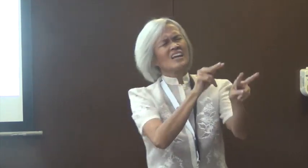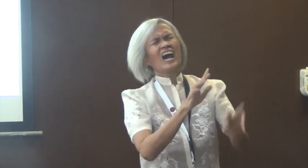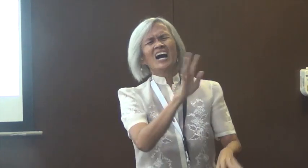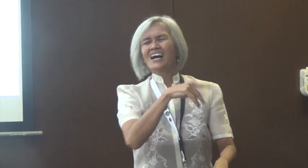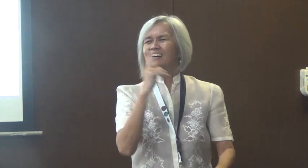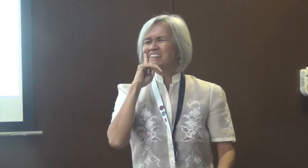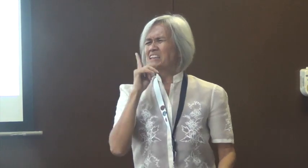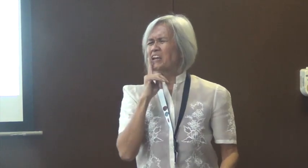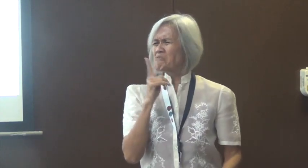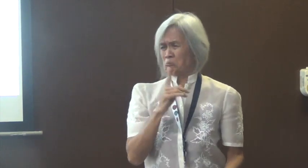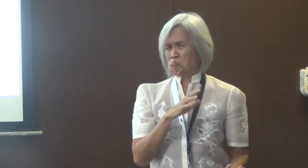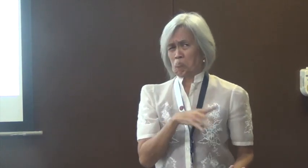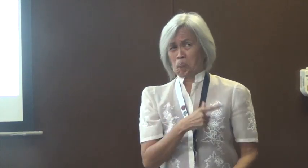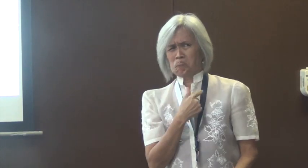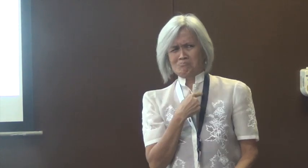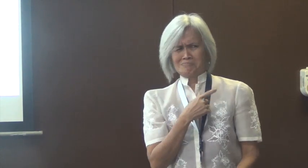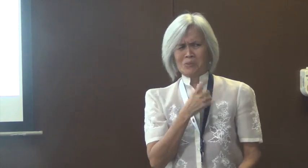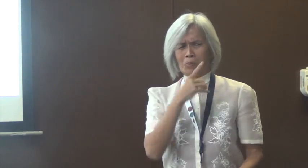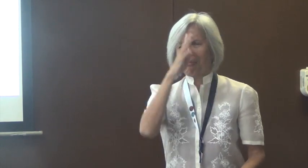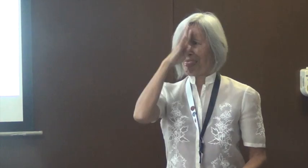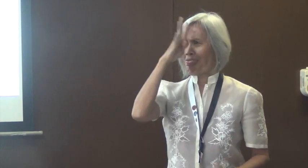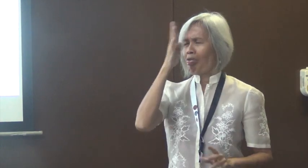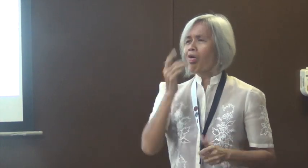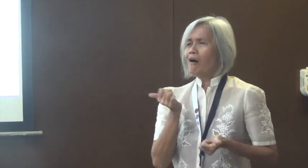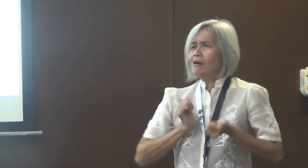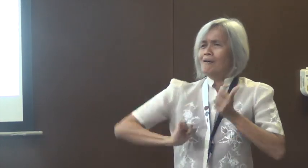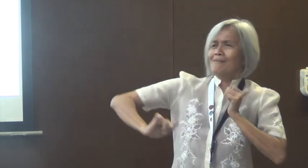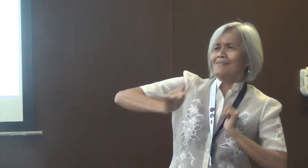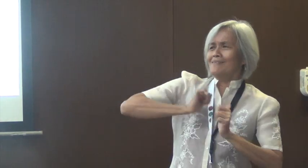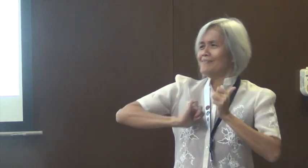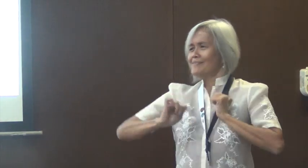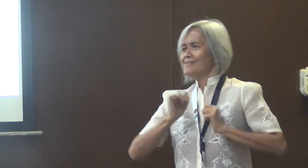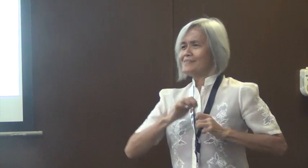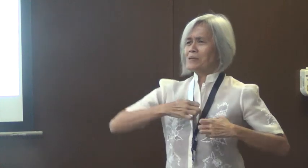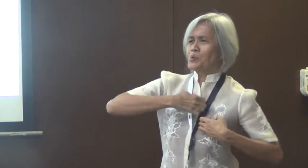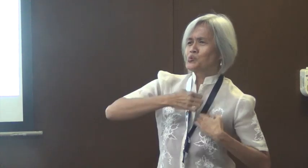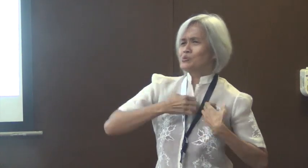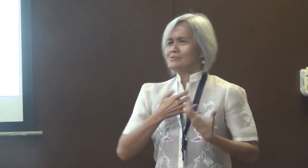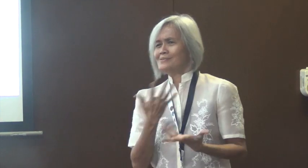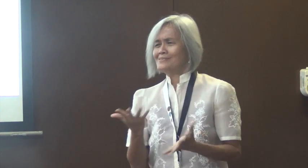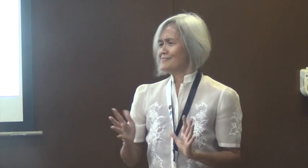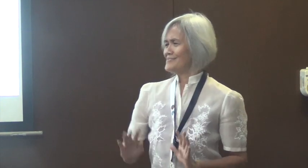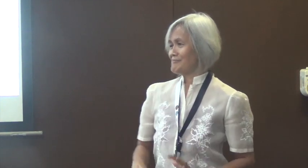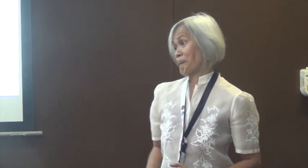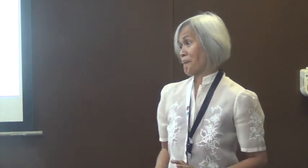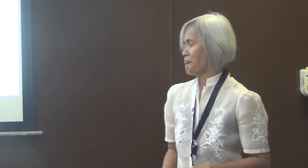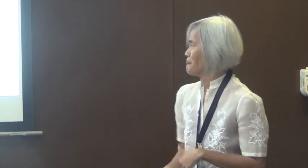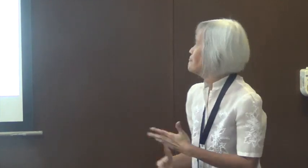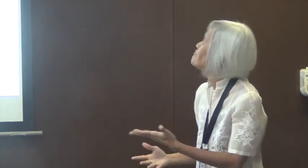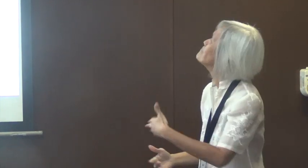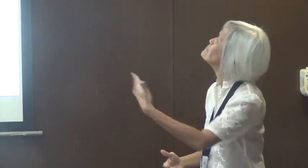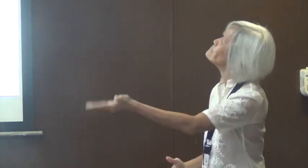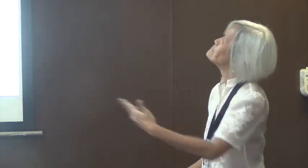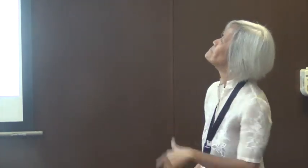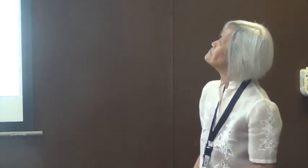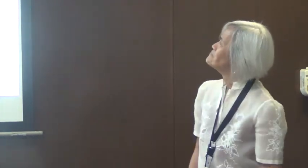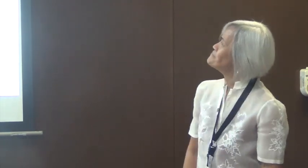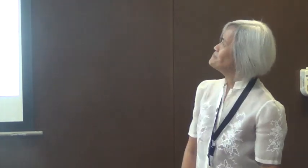And then, of course, there's this paternalistic view that maybe, ah, you know, there's some people who, like, pretend